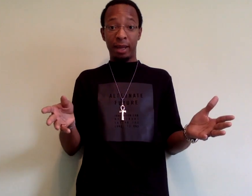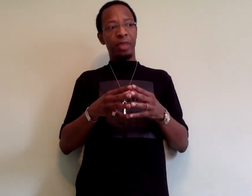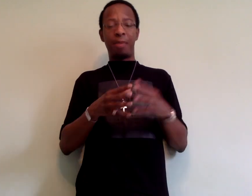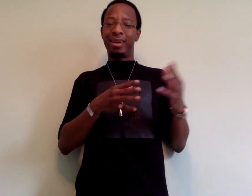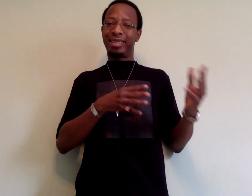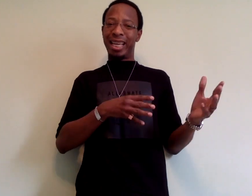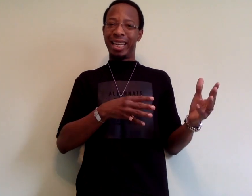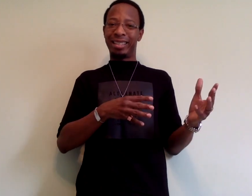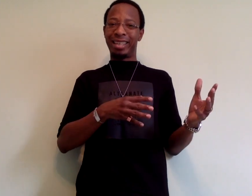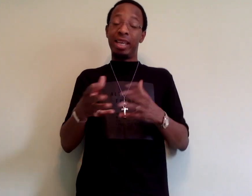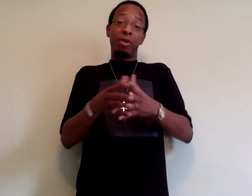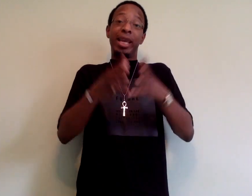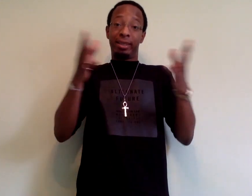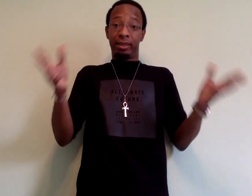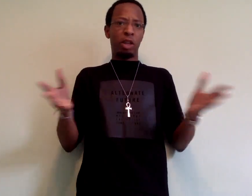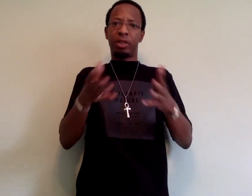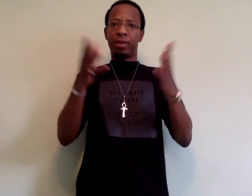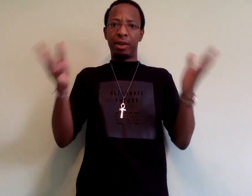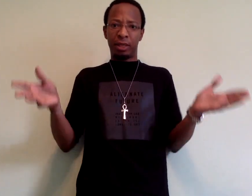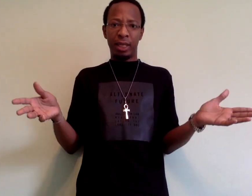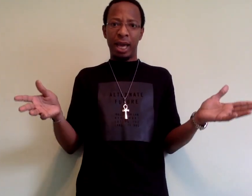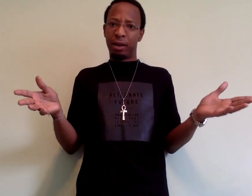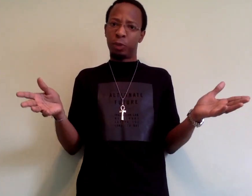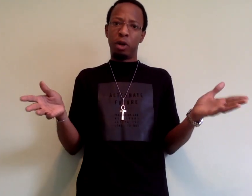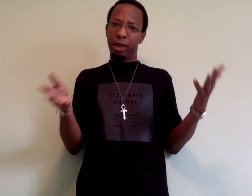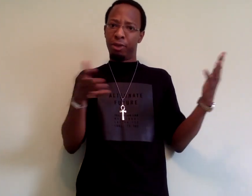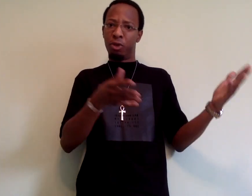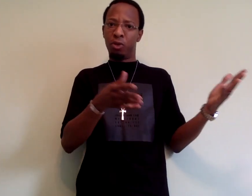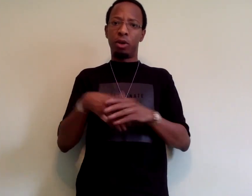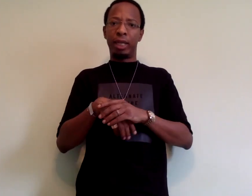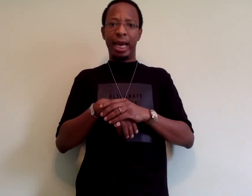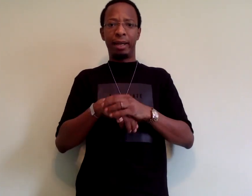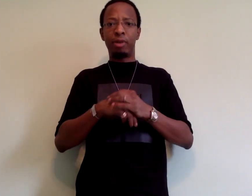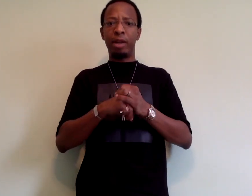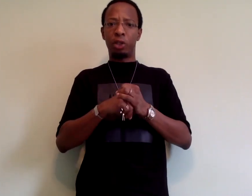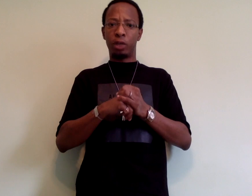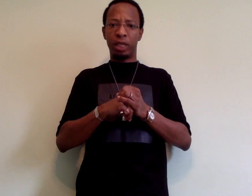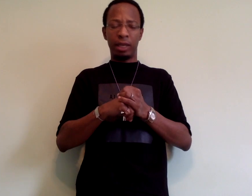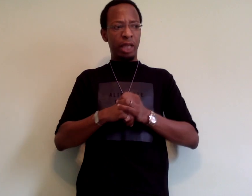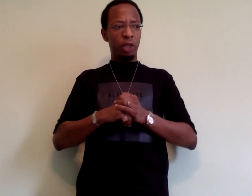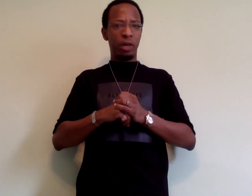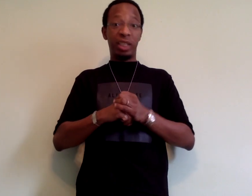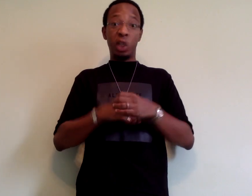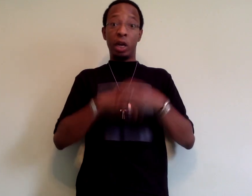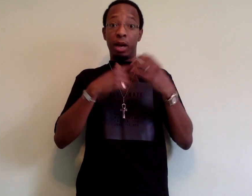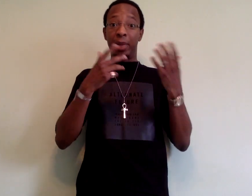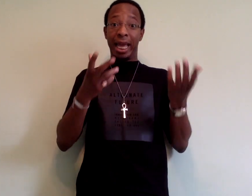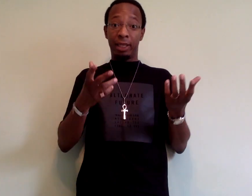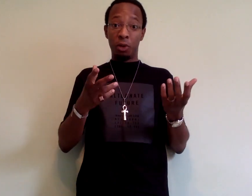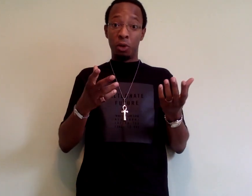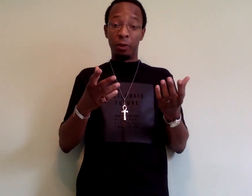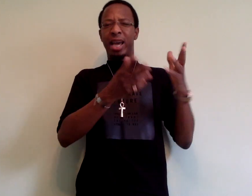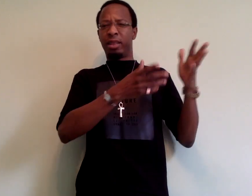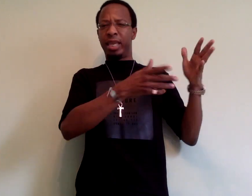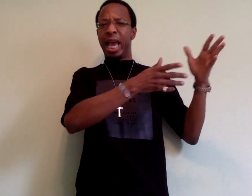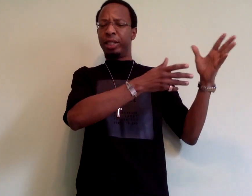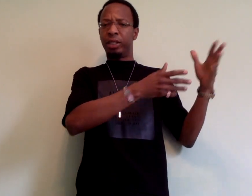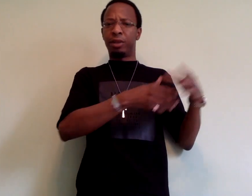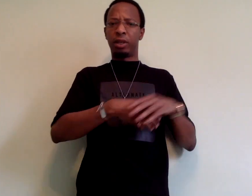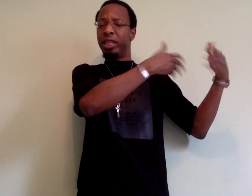My understanding is that he raised hundreds of thousands of dollars, partly through online crowdsourcing, to start a black school out of the ashes of a